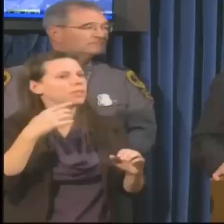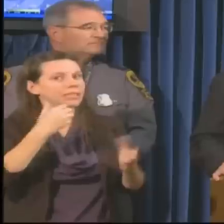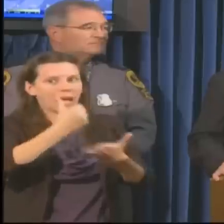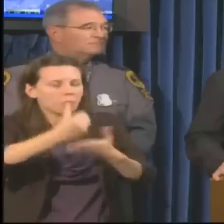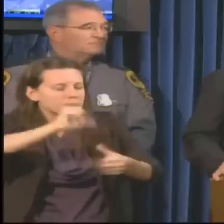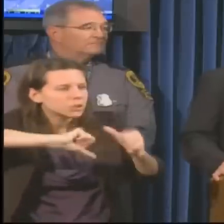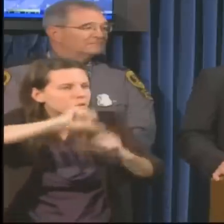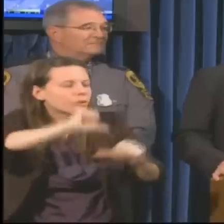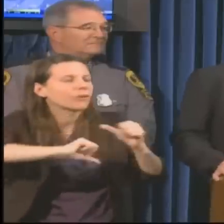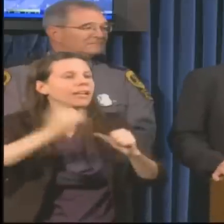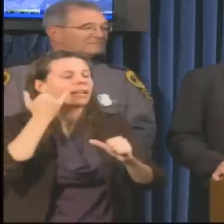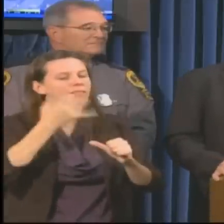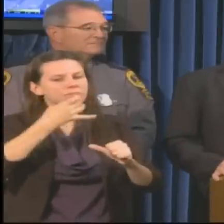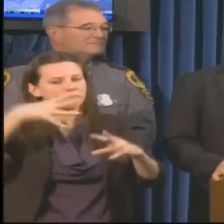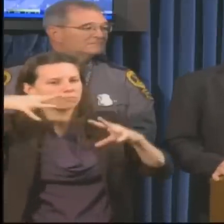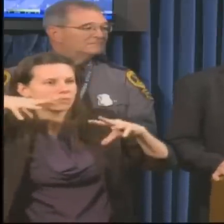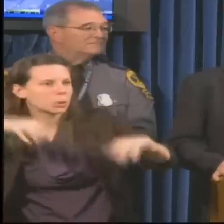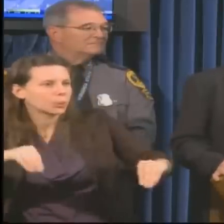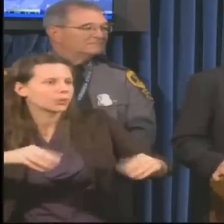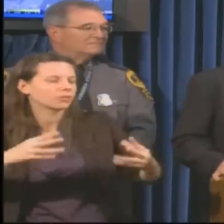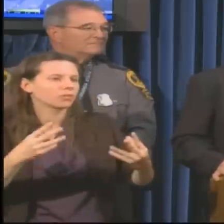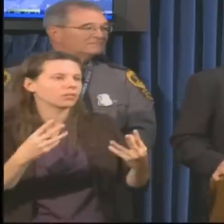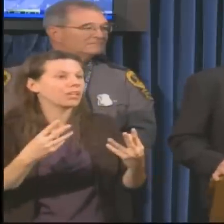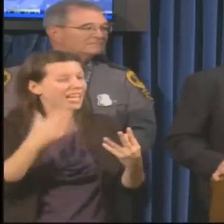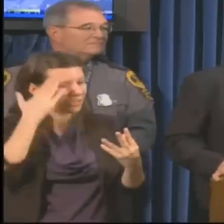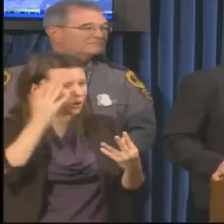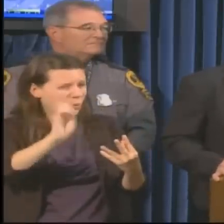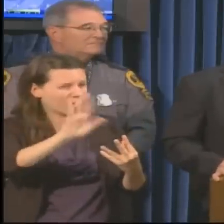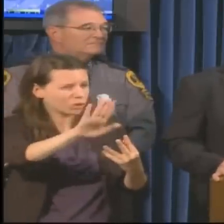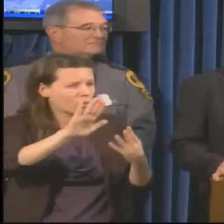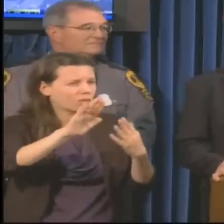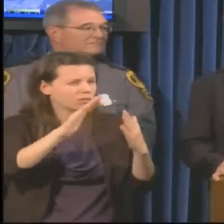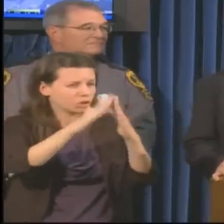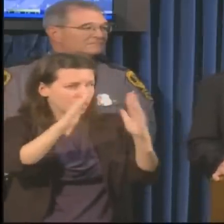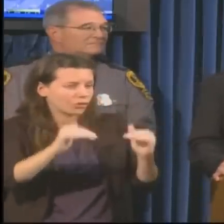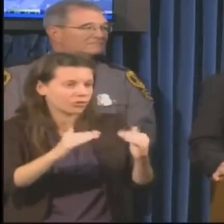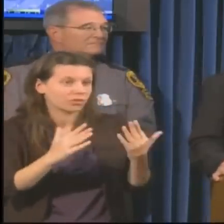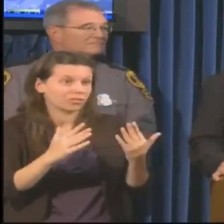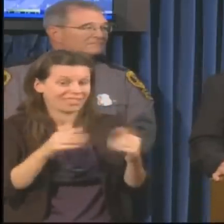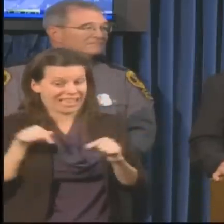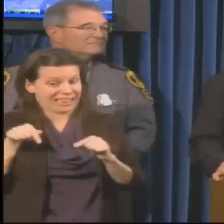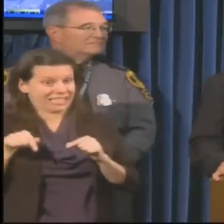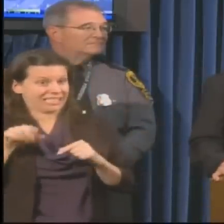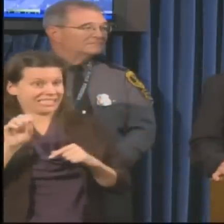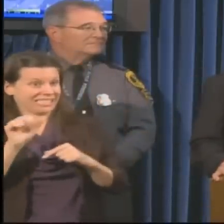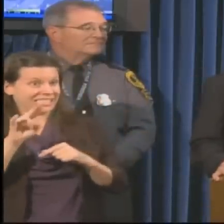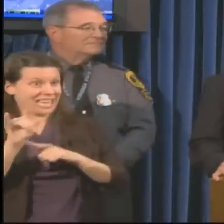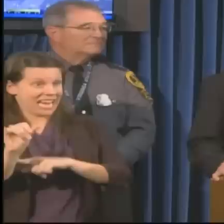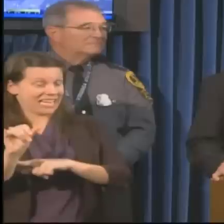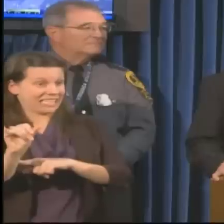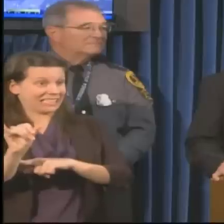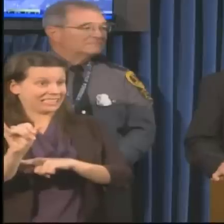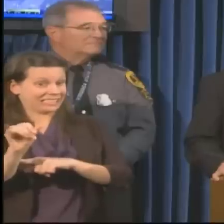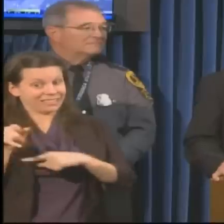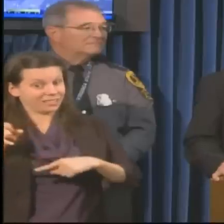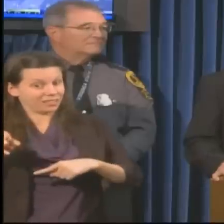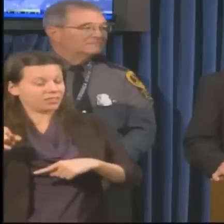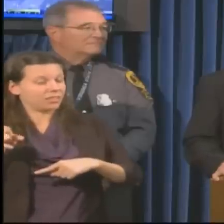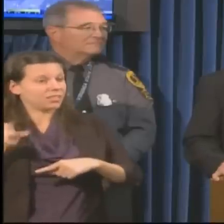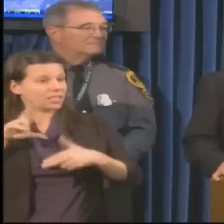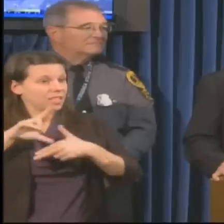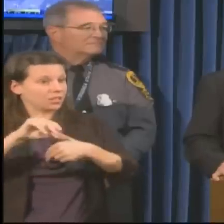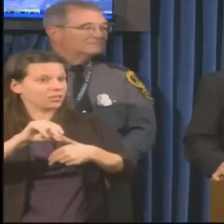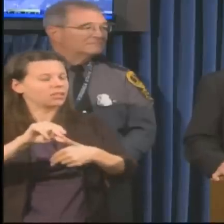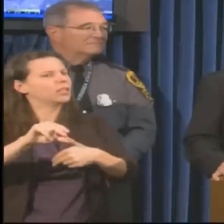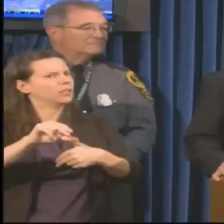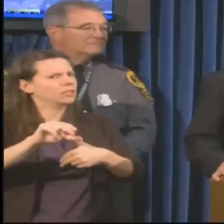a power outage. The unique part of this storm is unlike any storm that I've seen in my 20 years in office, is that the back end of the storm is